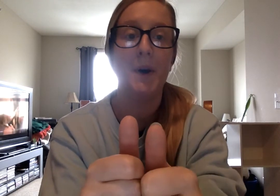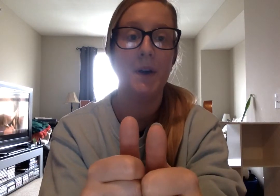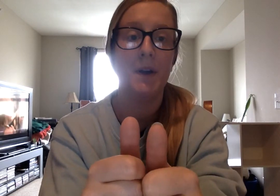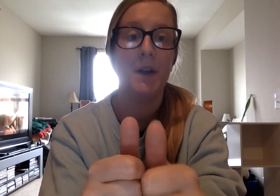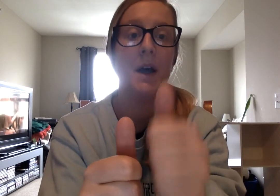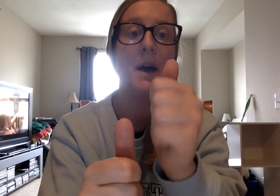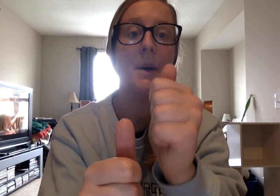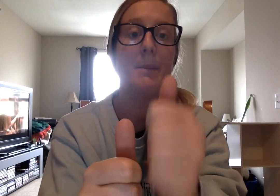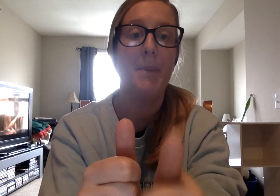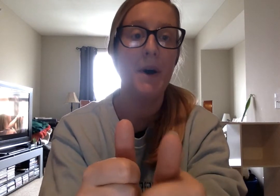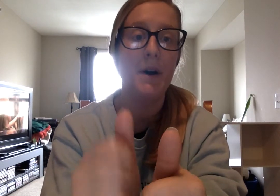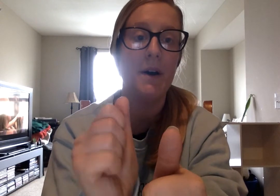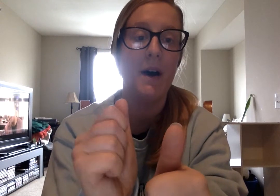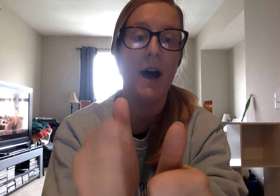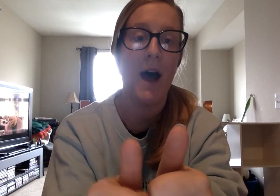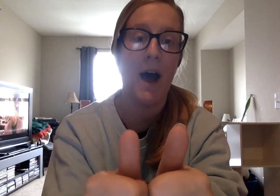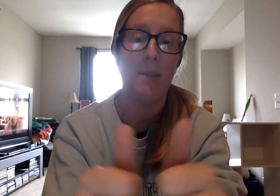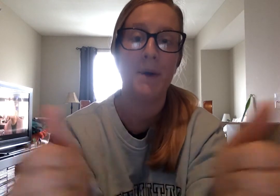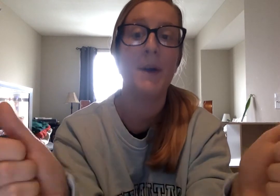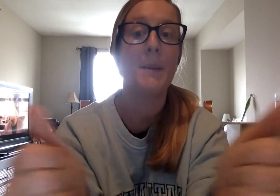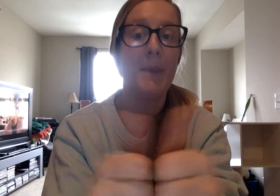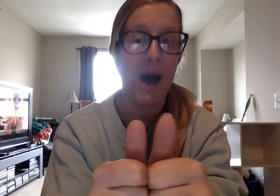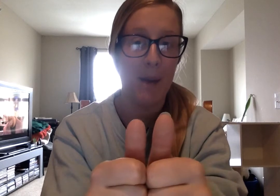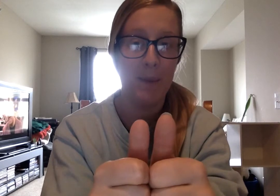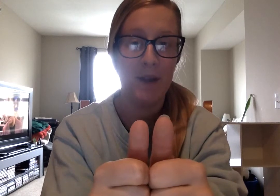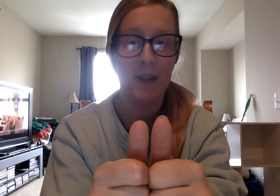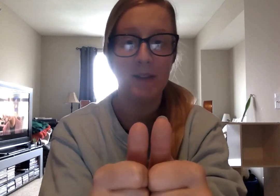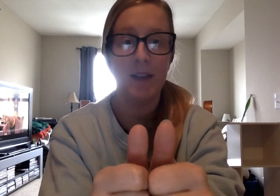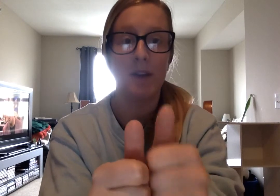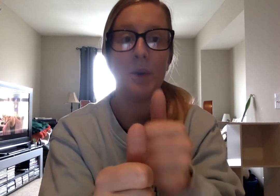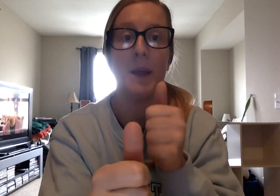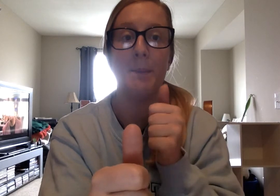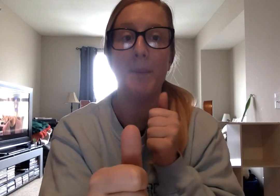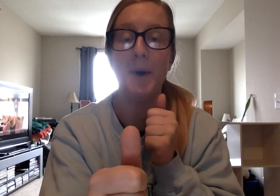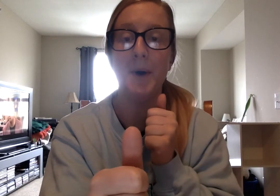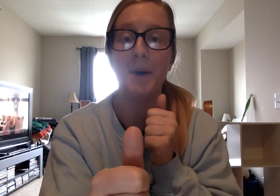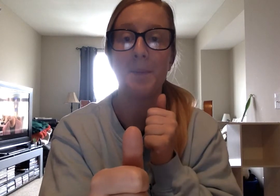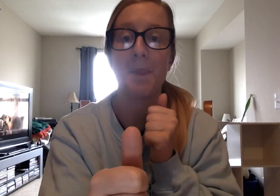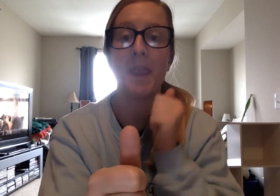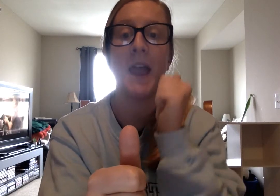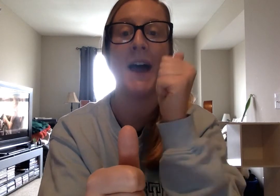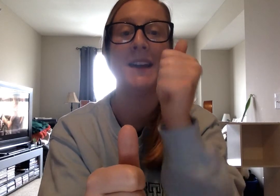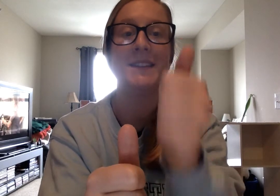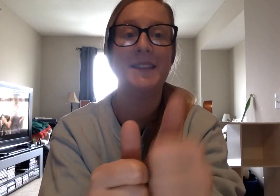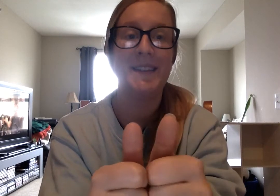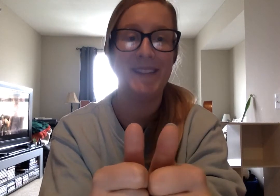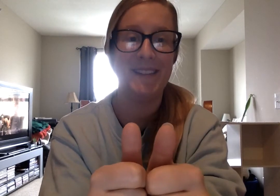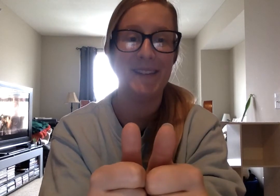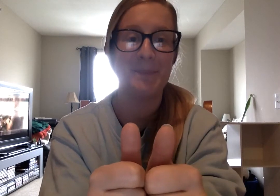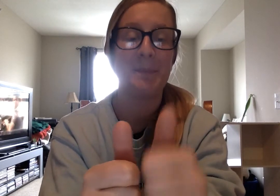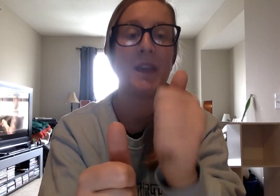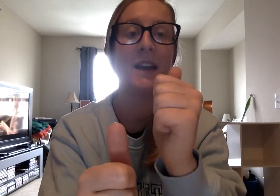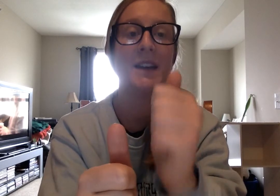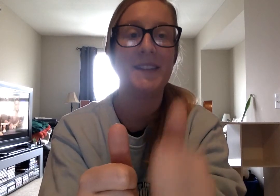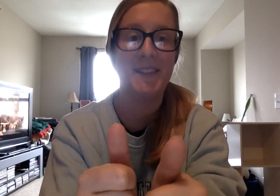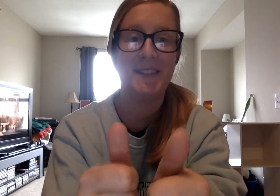P. P. Op. Pop. Take away. P. Add. T. T.